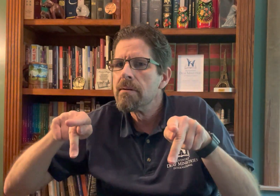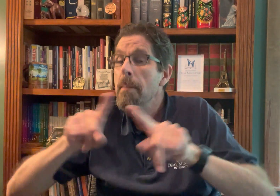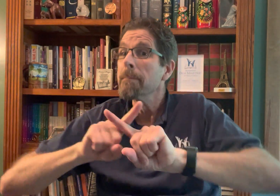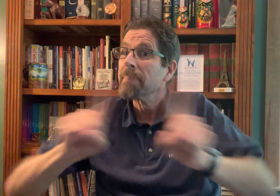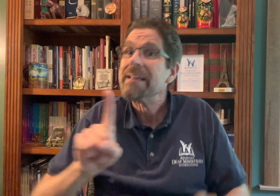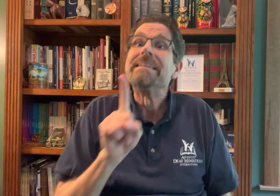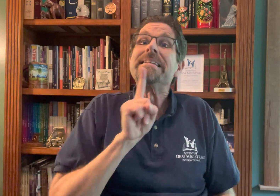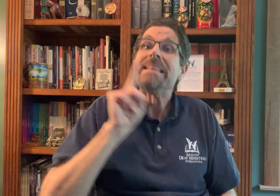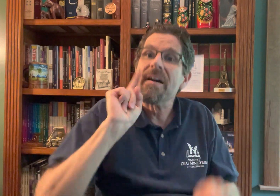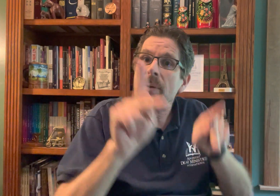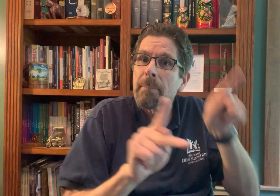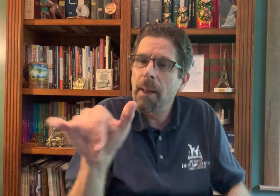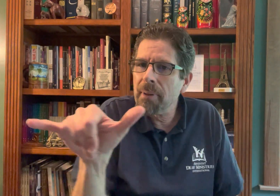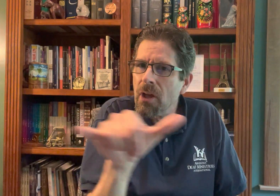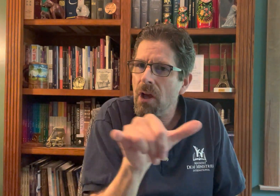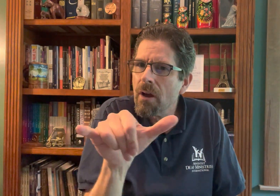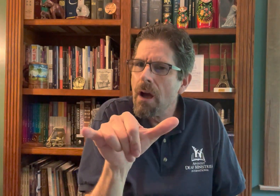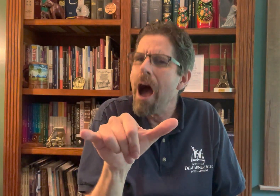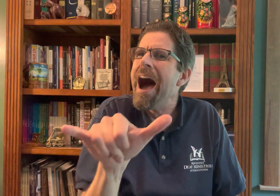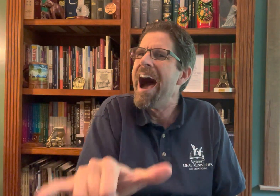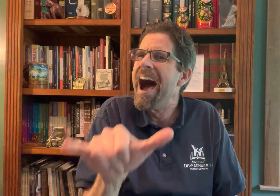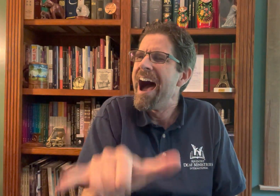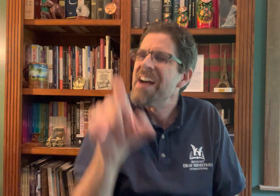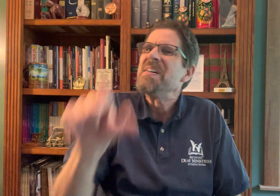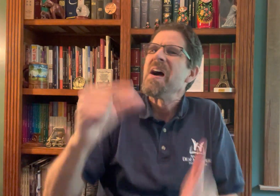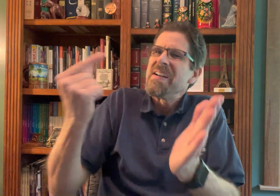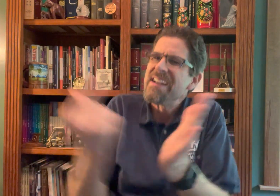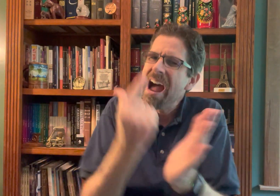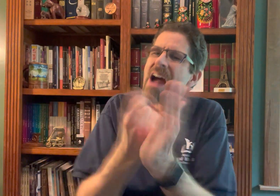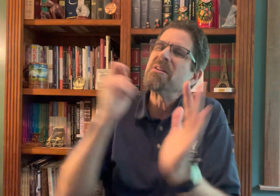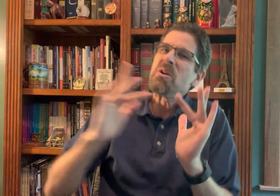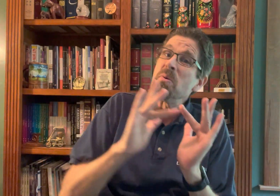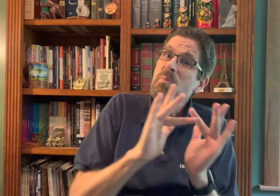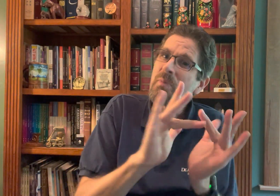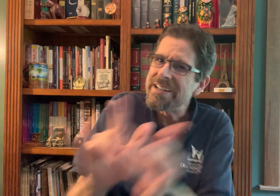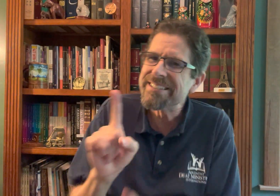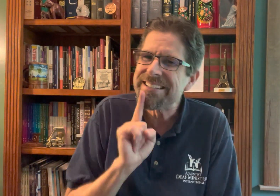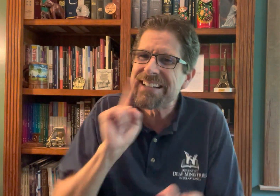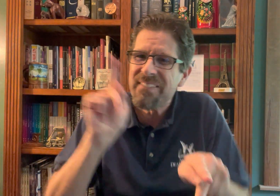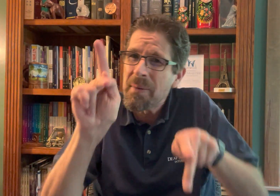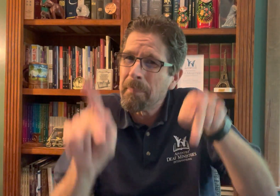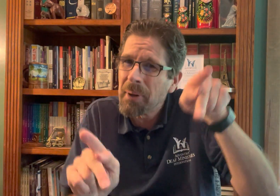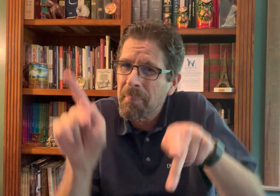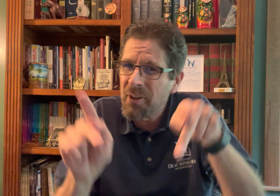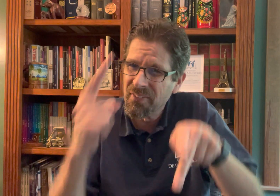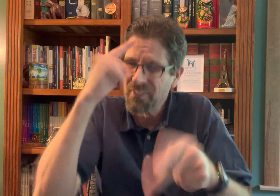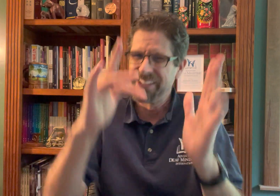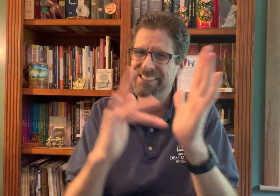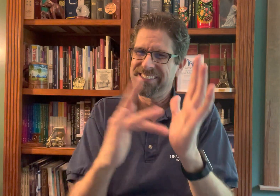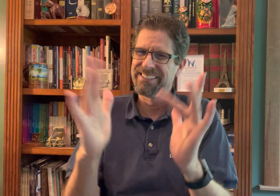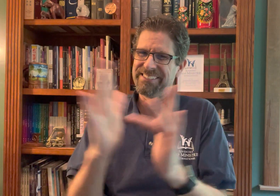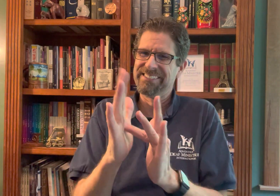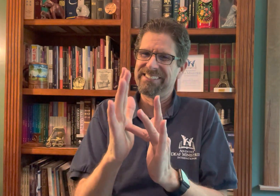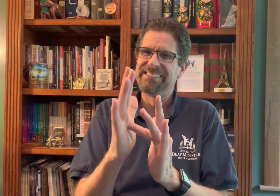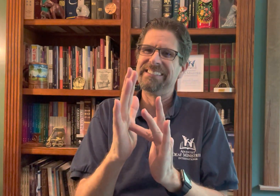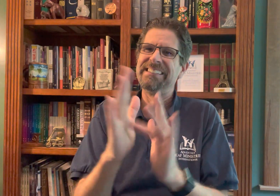Again, people, people group, not just hearing people. This includes the deaf as well.